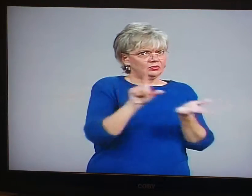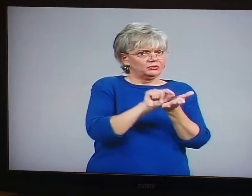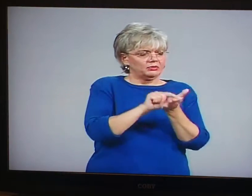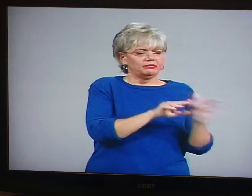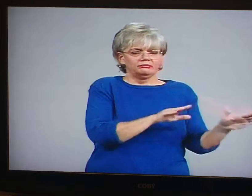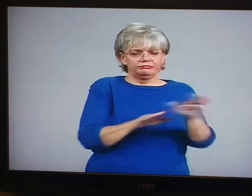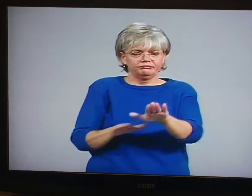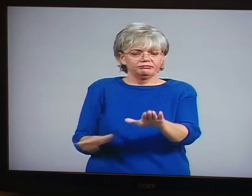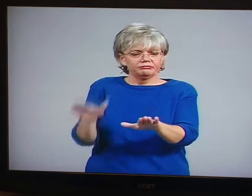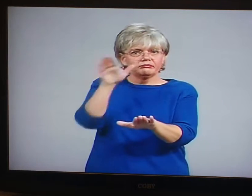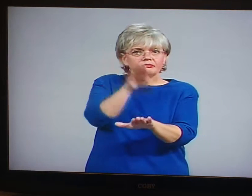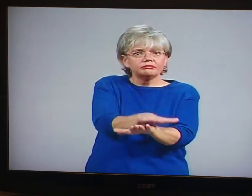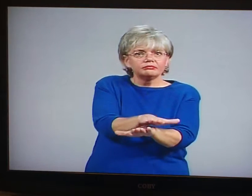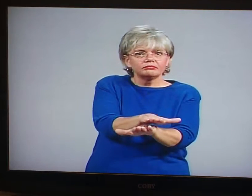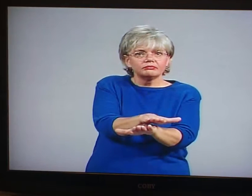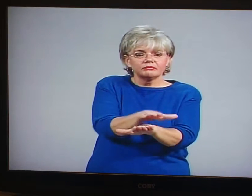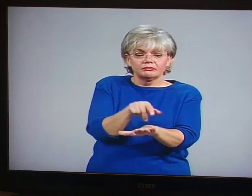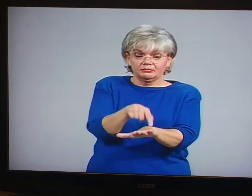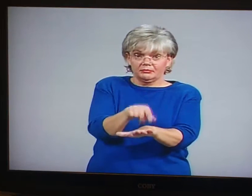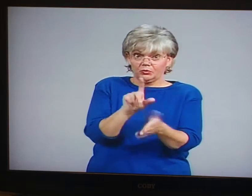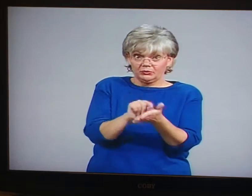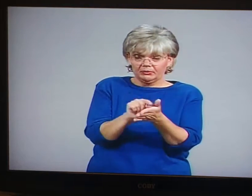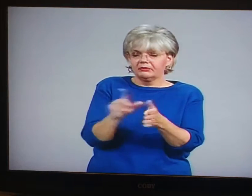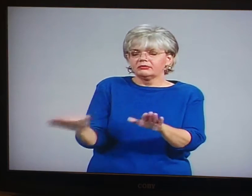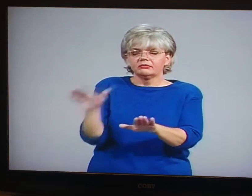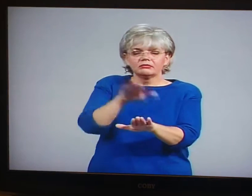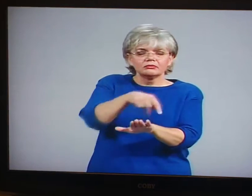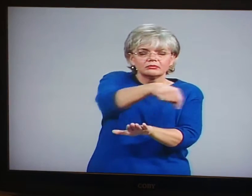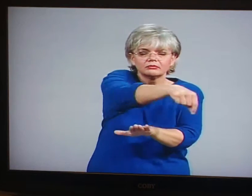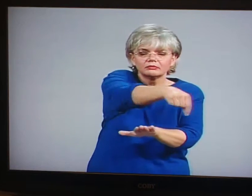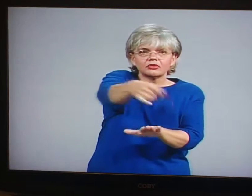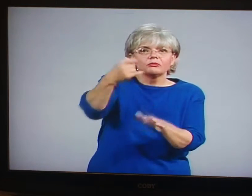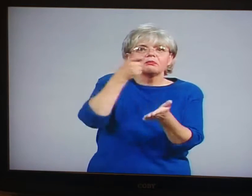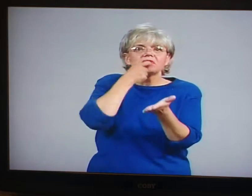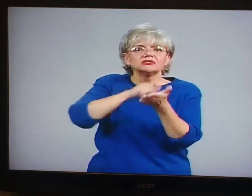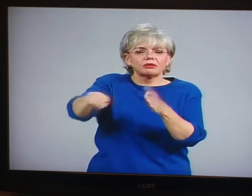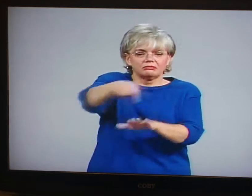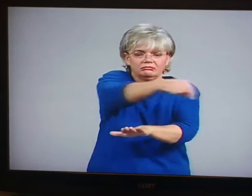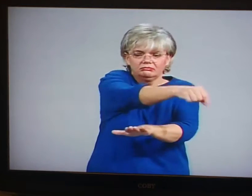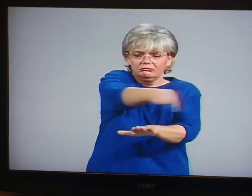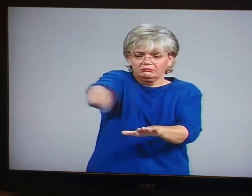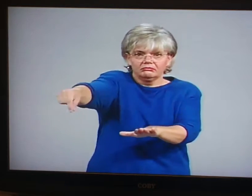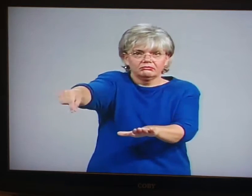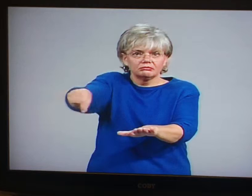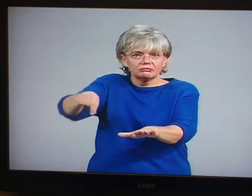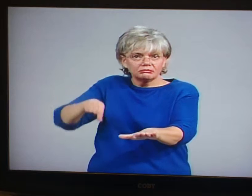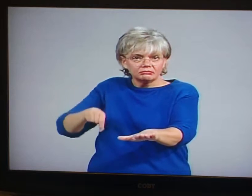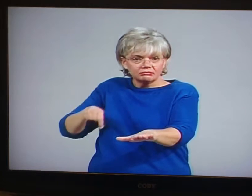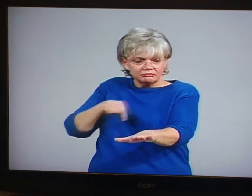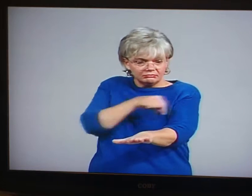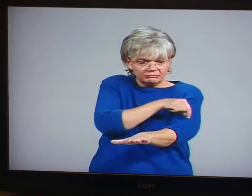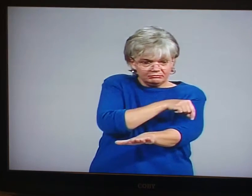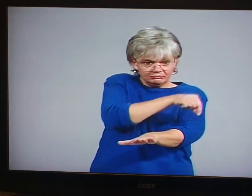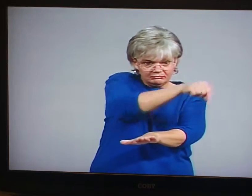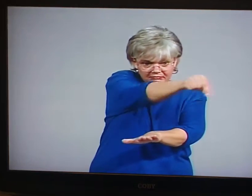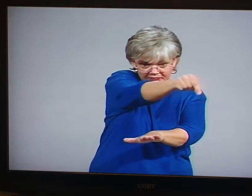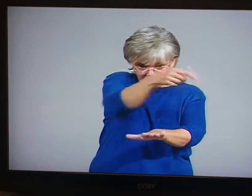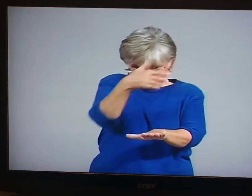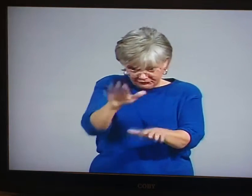take a large piece of paper or a newspaper and put it on the picture and trace